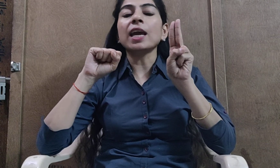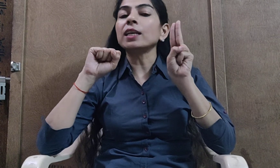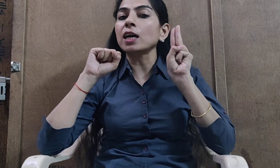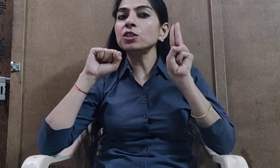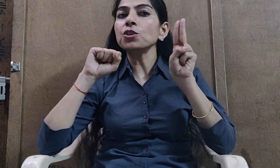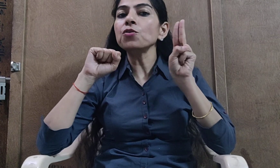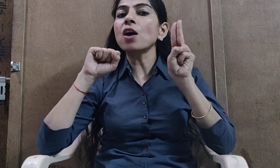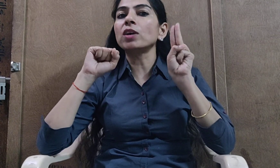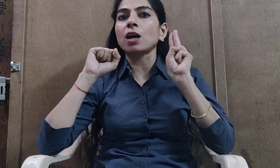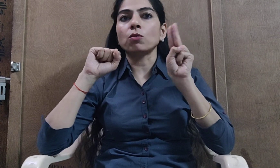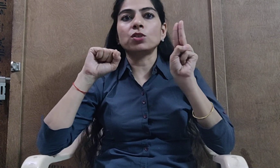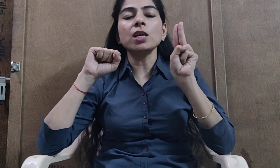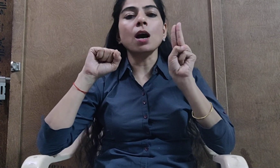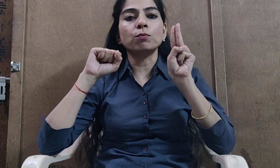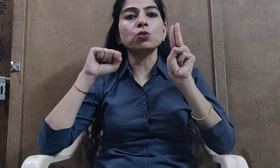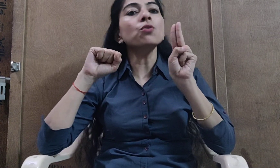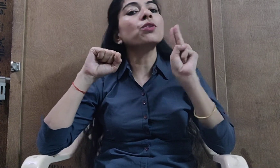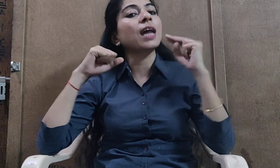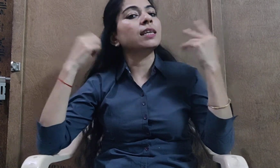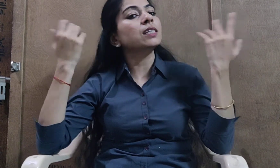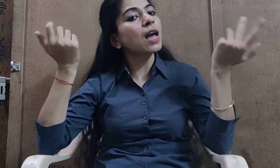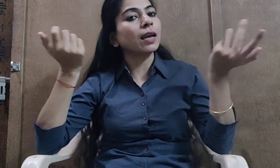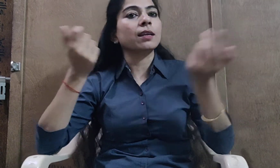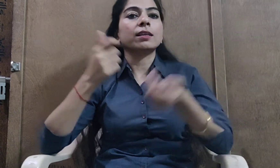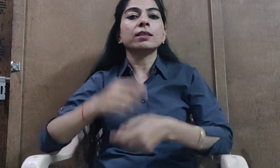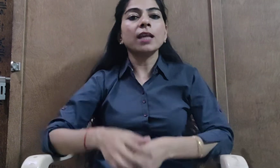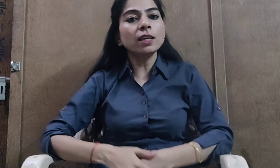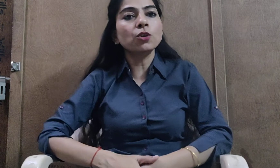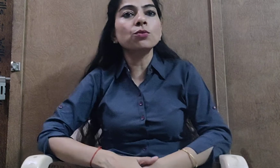can continue our counting up to 99. Thank you.